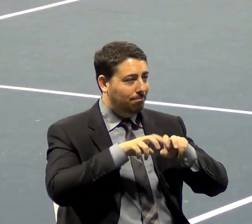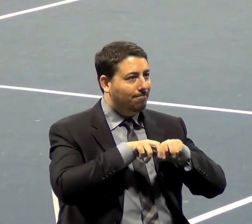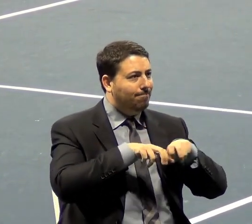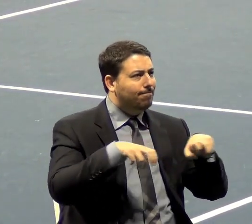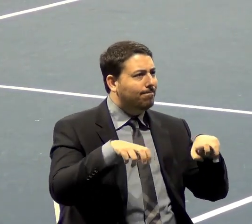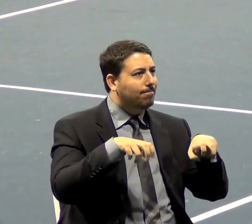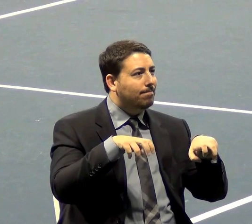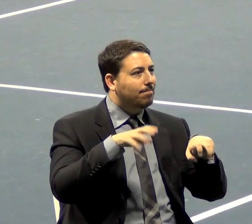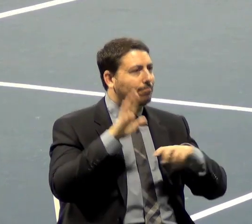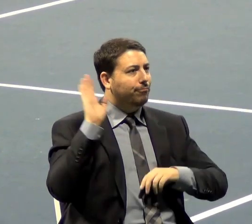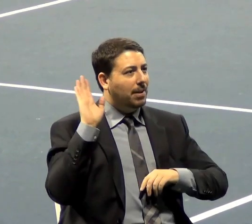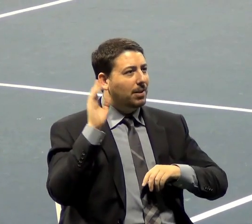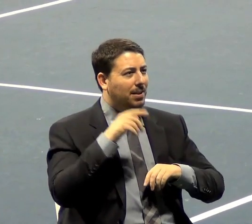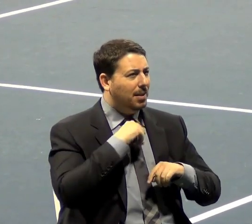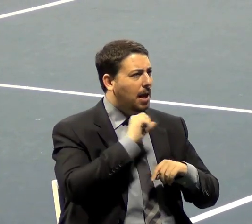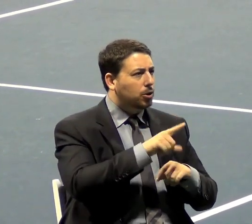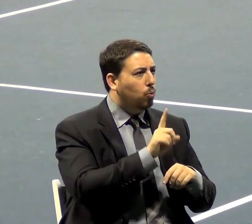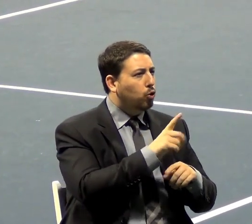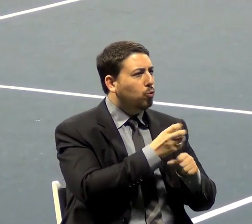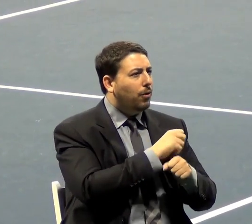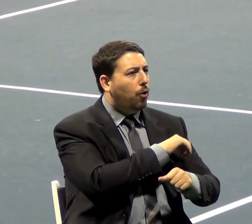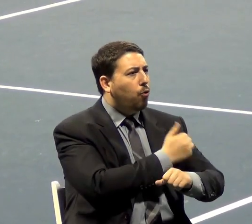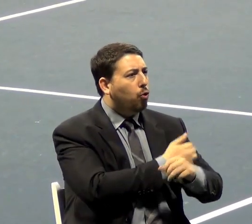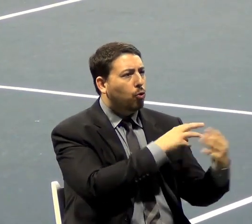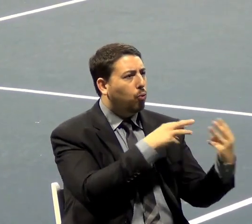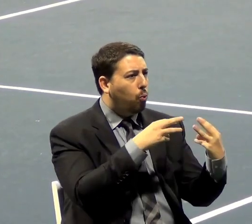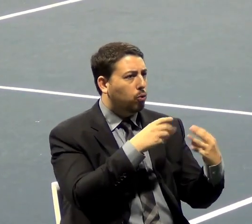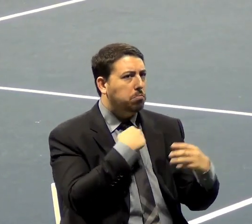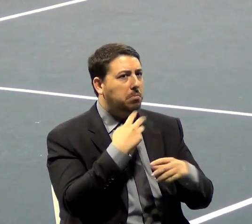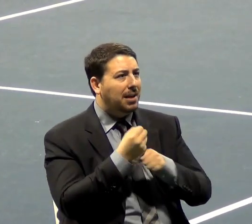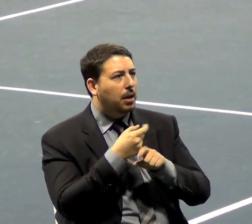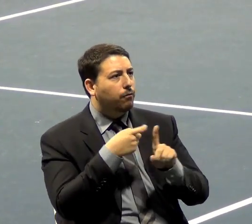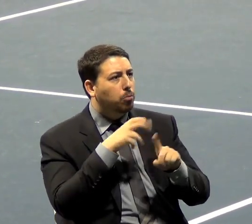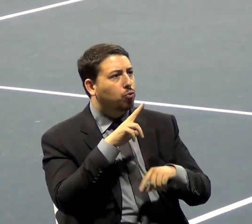get this authority to go to war? Oh, I get it, from the United Nations and NATO.